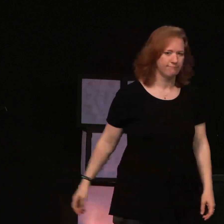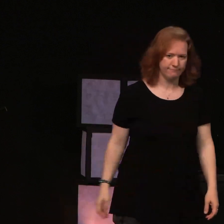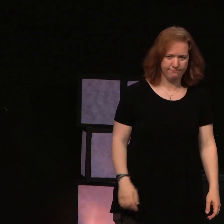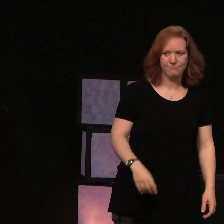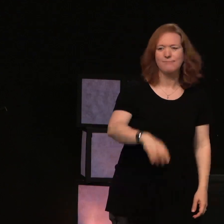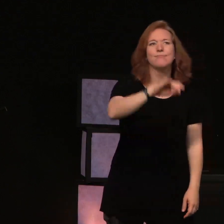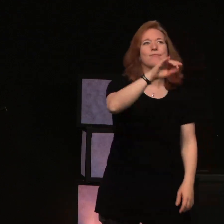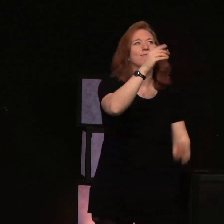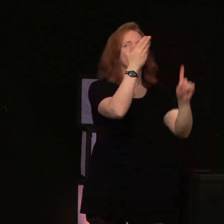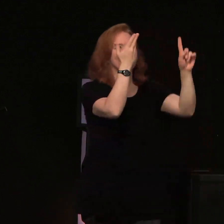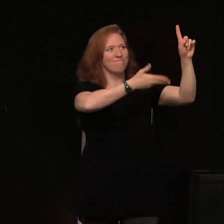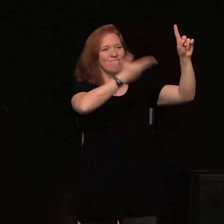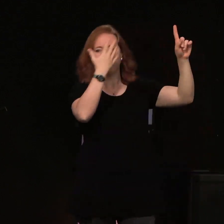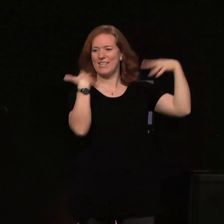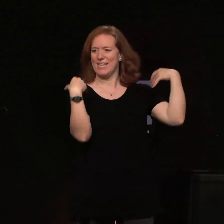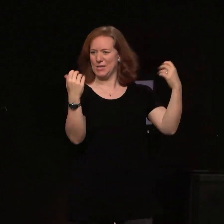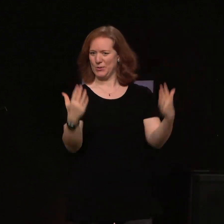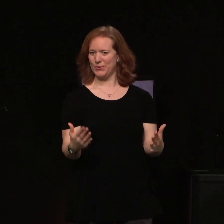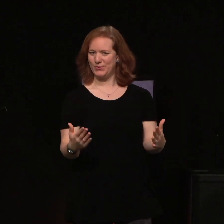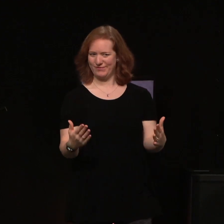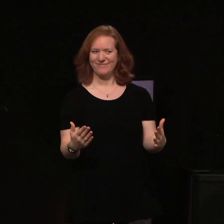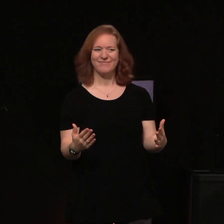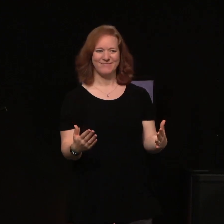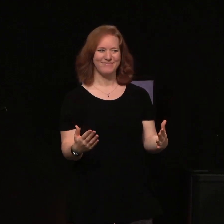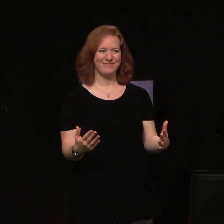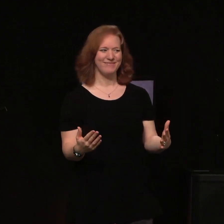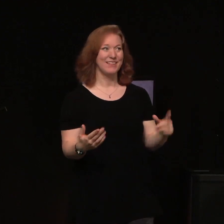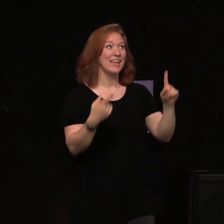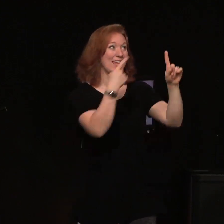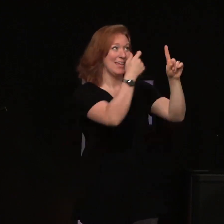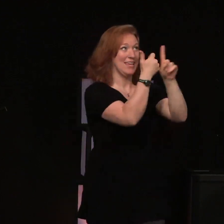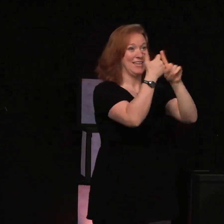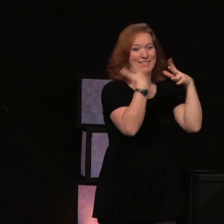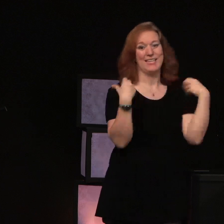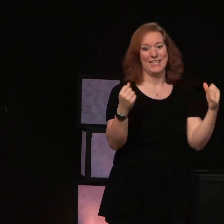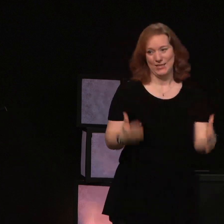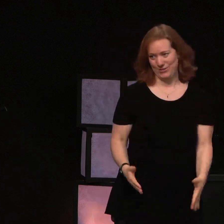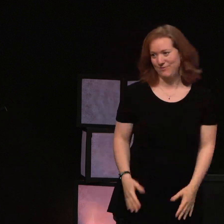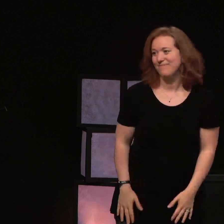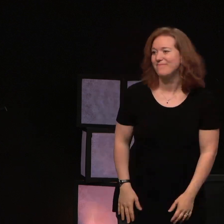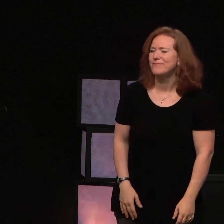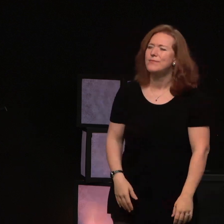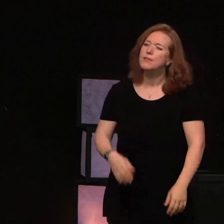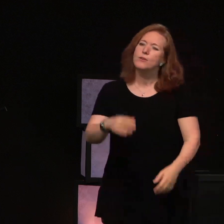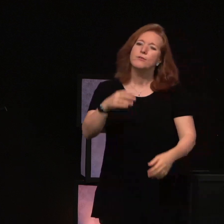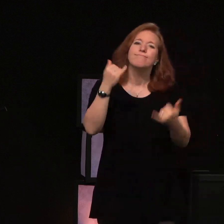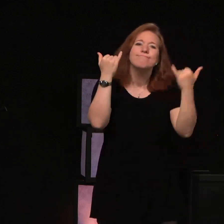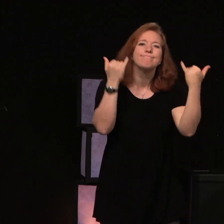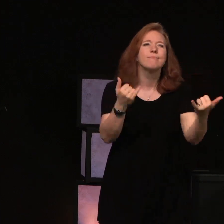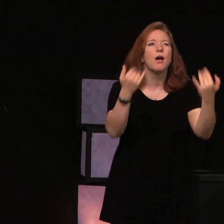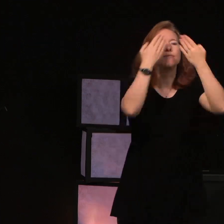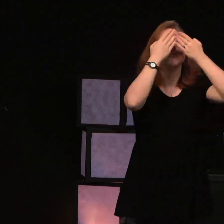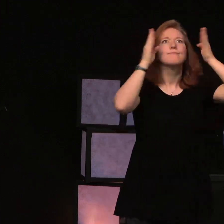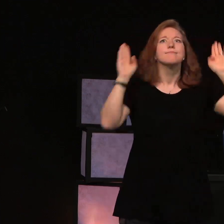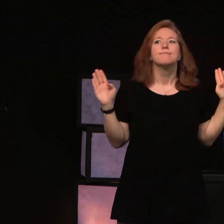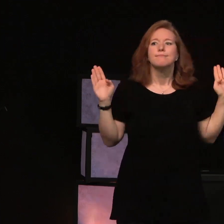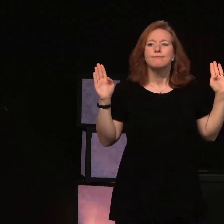Jehovah Rapha, because healing comes from him. open that door of sight.